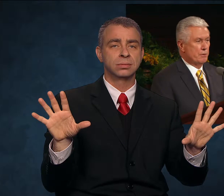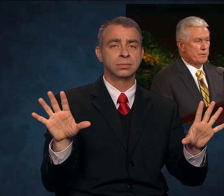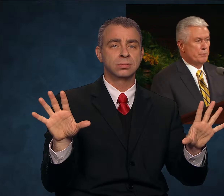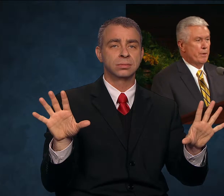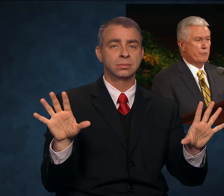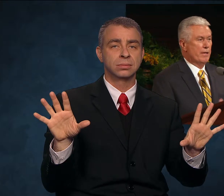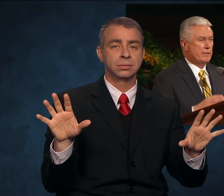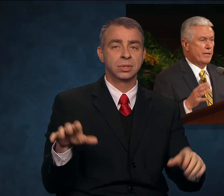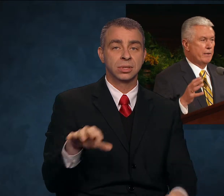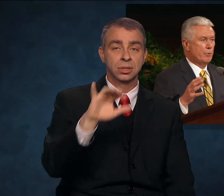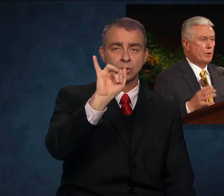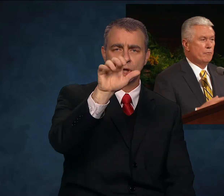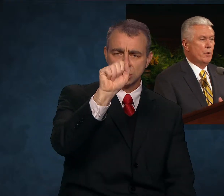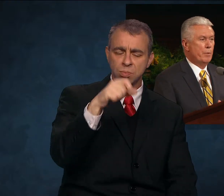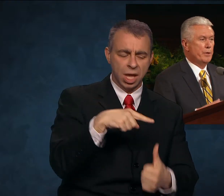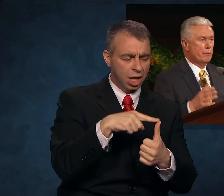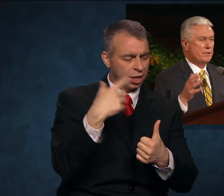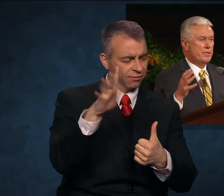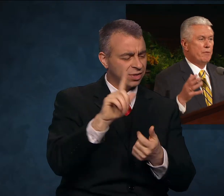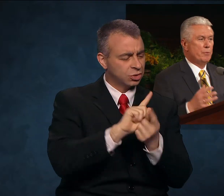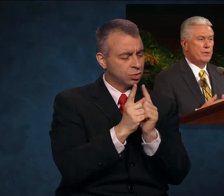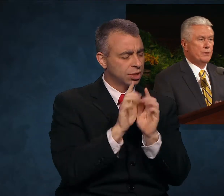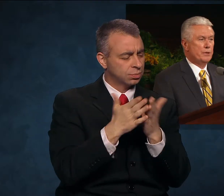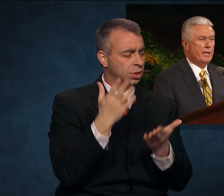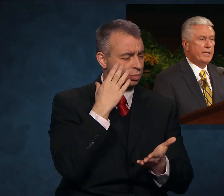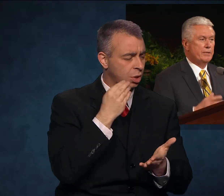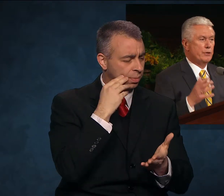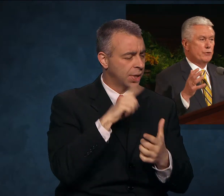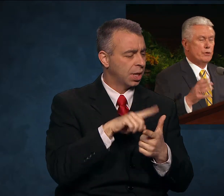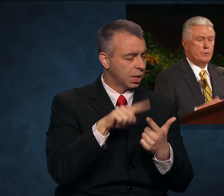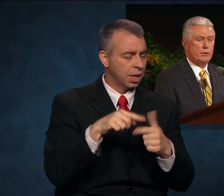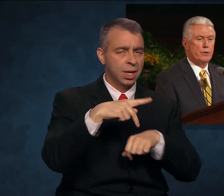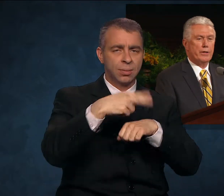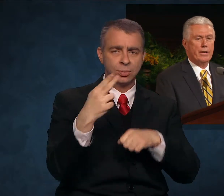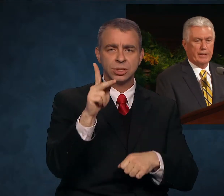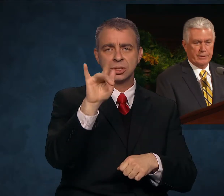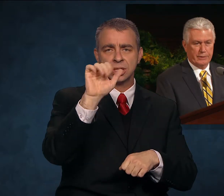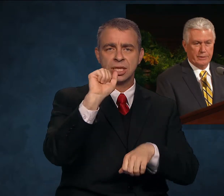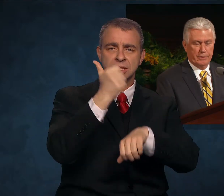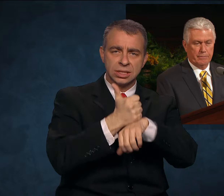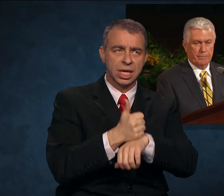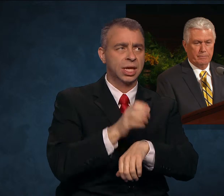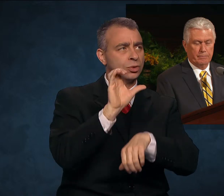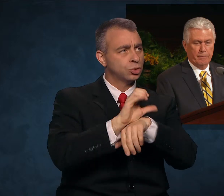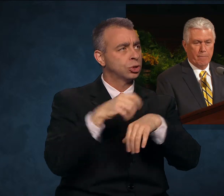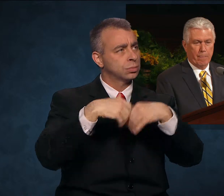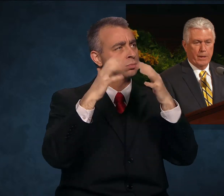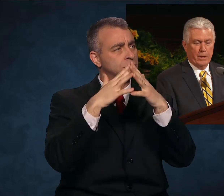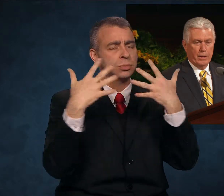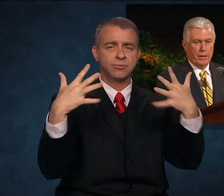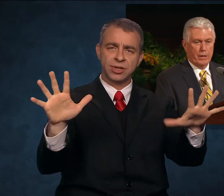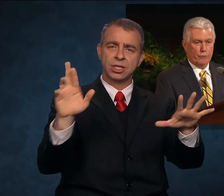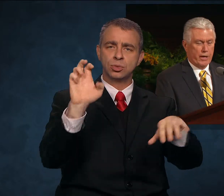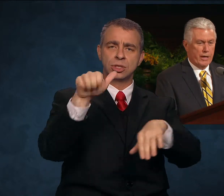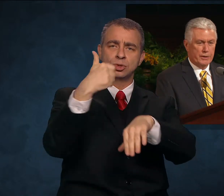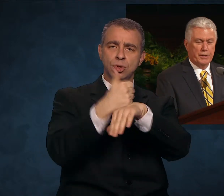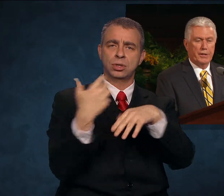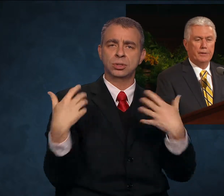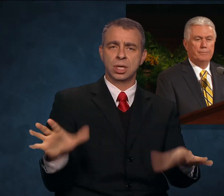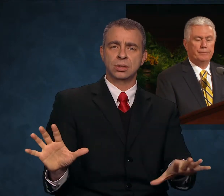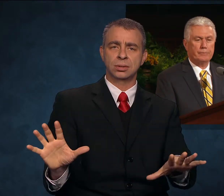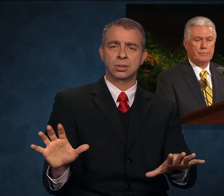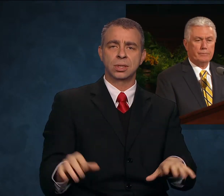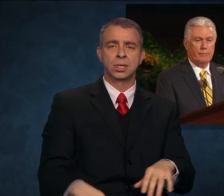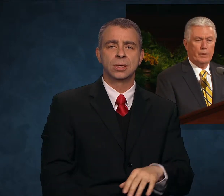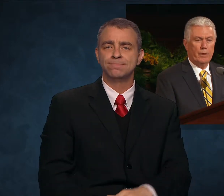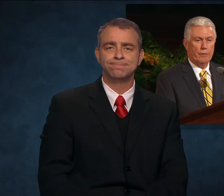Joseph Smith translated the Book of Mormon. He received priesthood keys. The Church was organized. In reality,